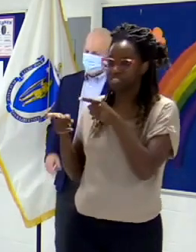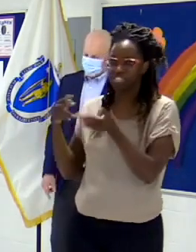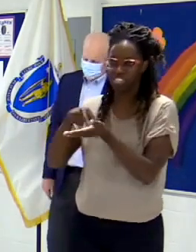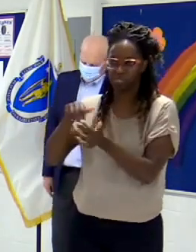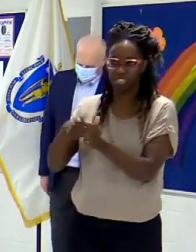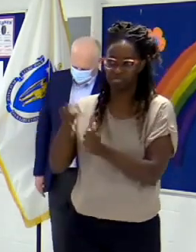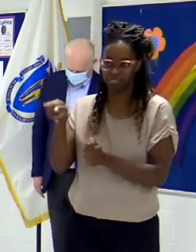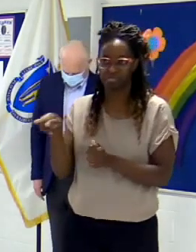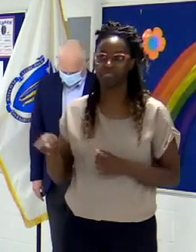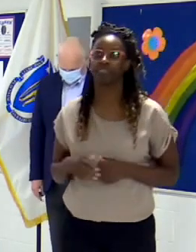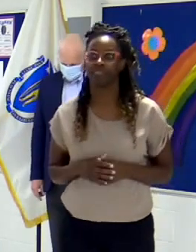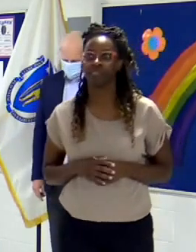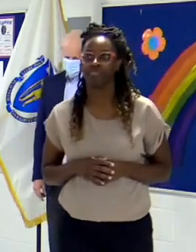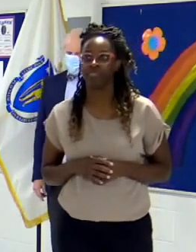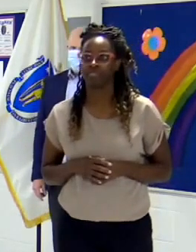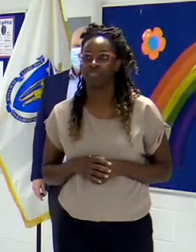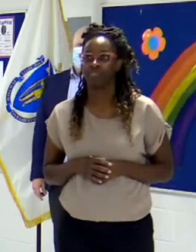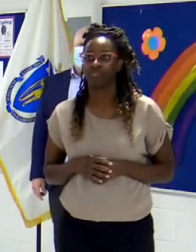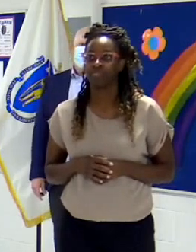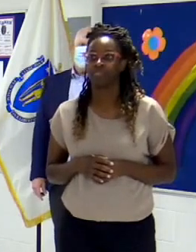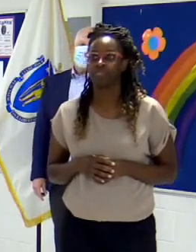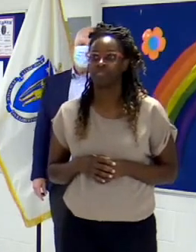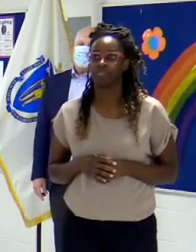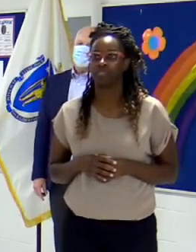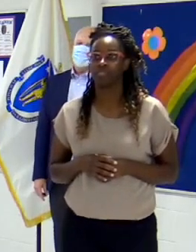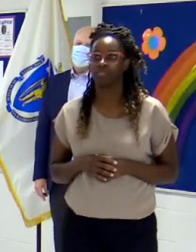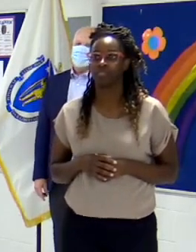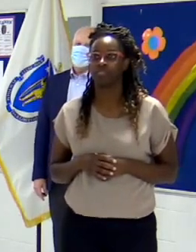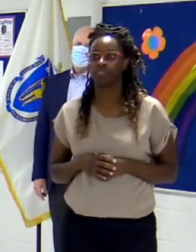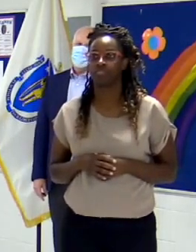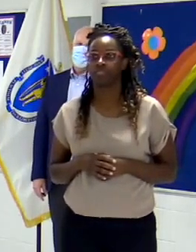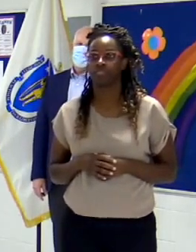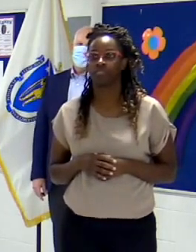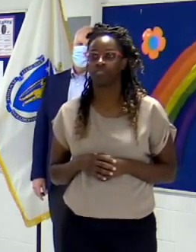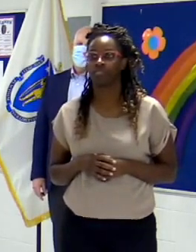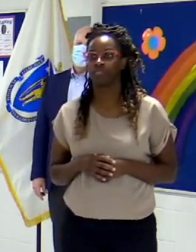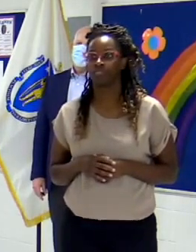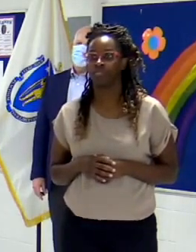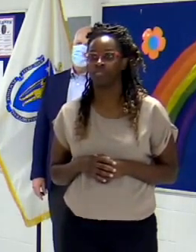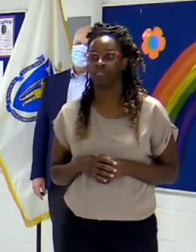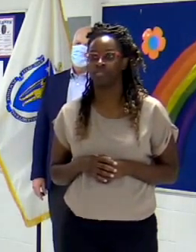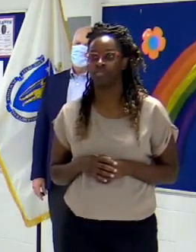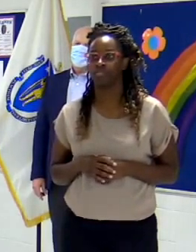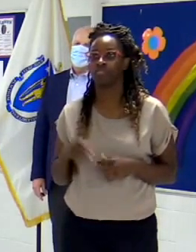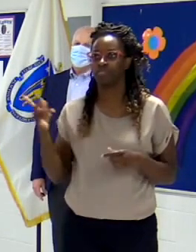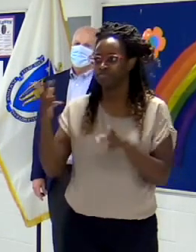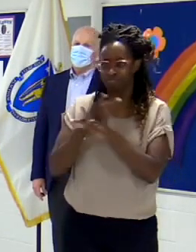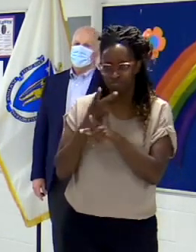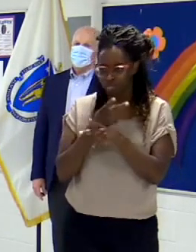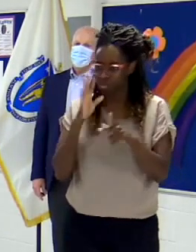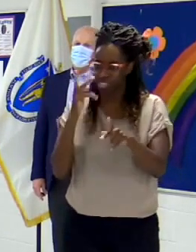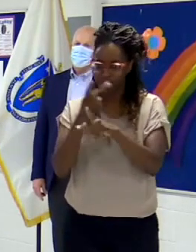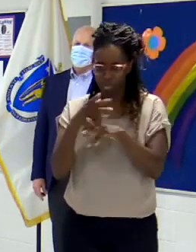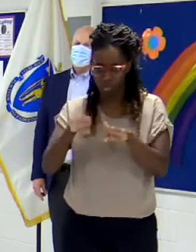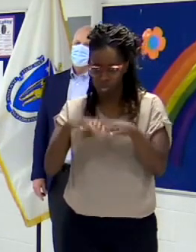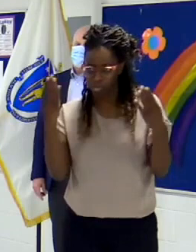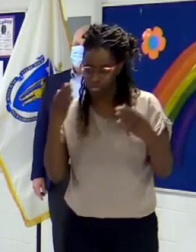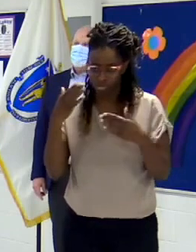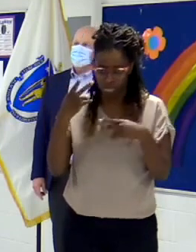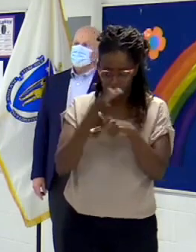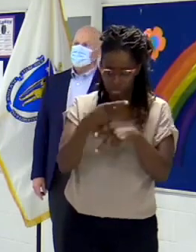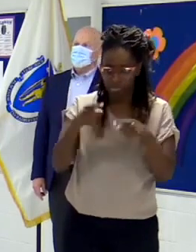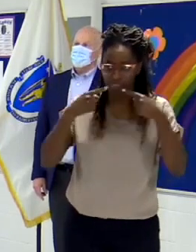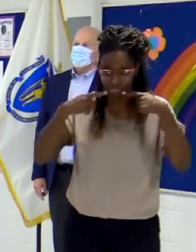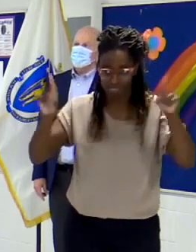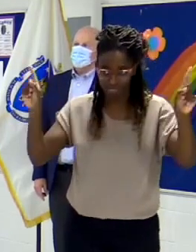are not only trying, but you're getting it done. And it's terrific for us to have a chance to spend some time with you in a school. It's been great. And I really appreciate that.